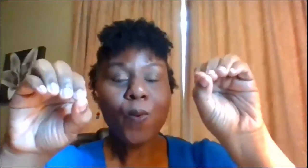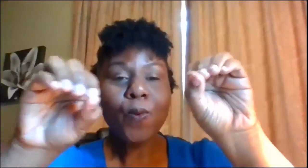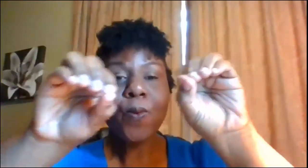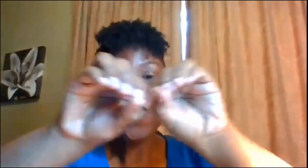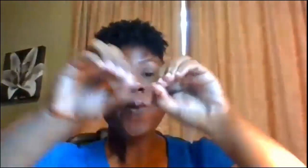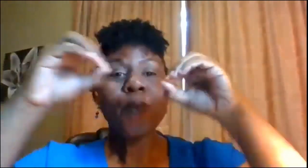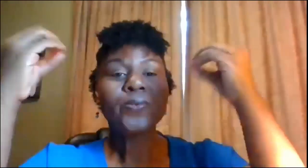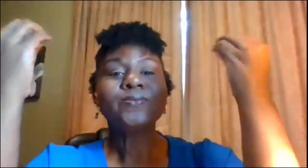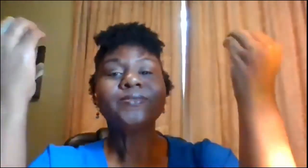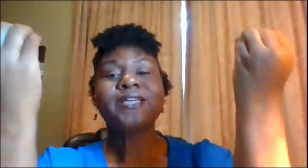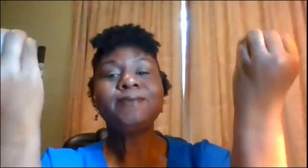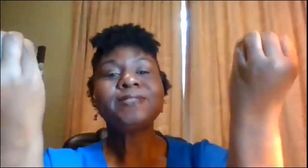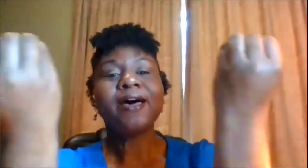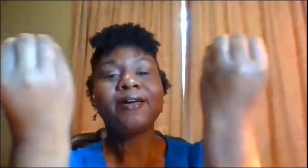same sign